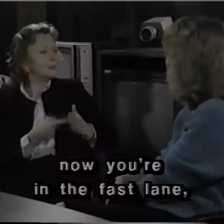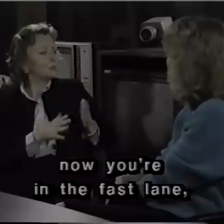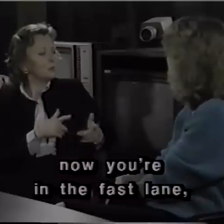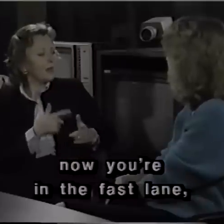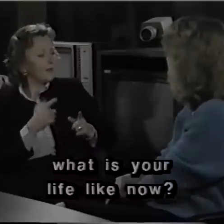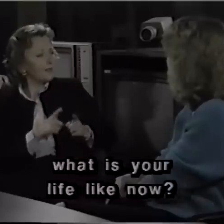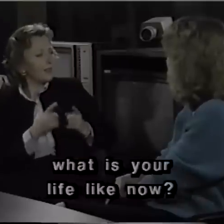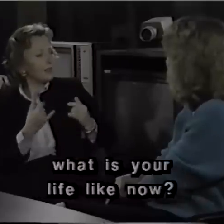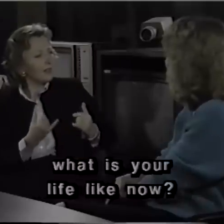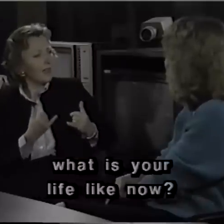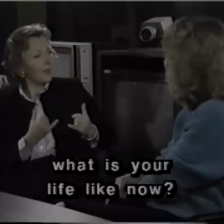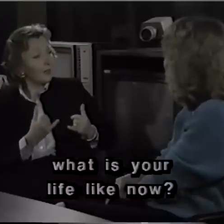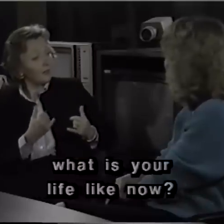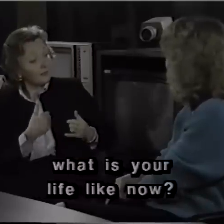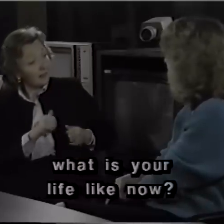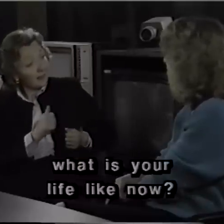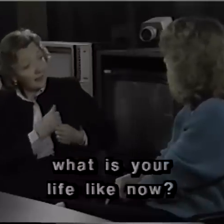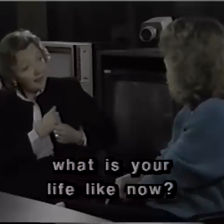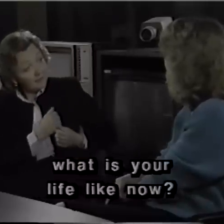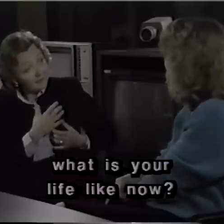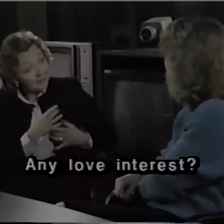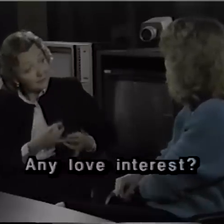What is your life like now? Any love interest?